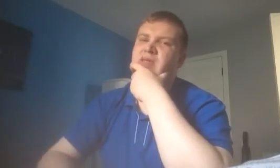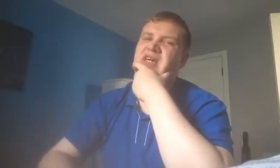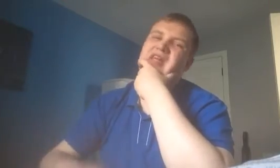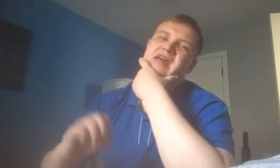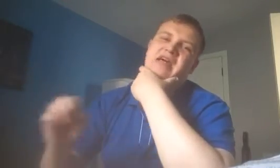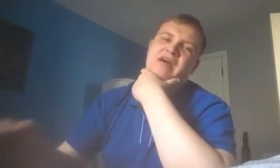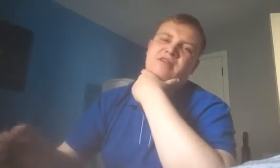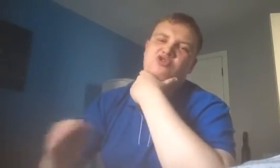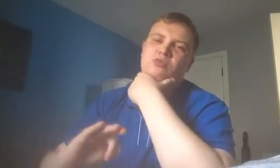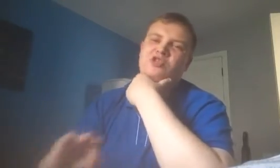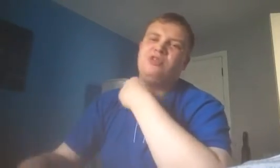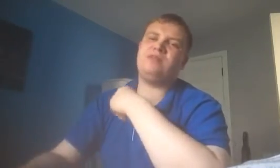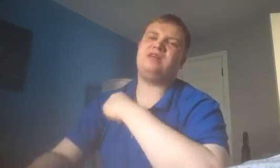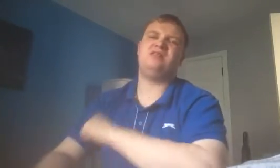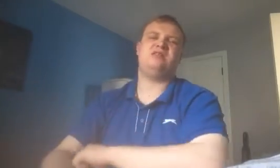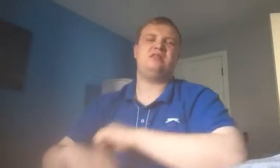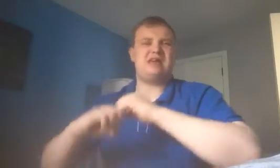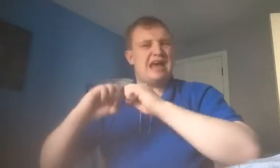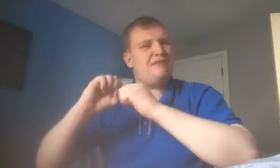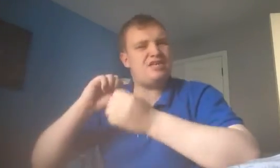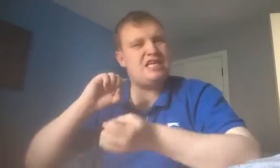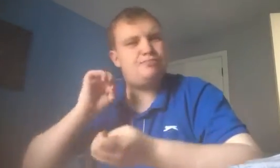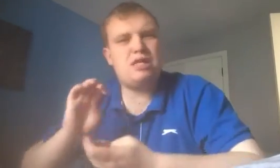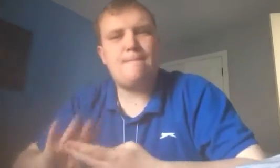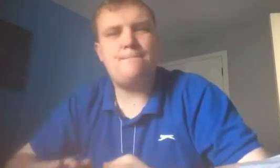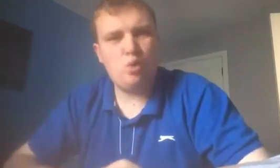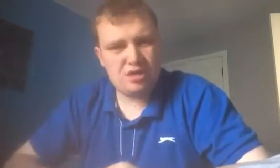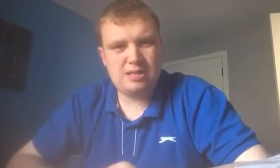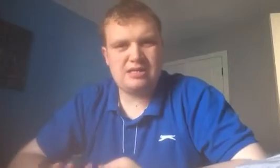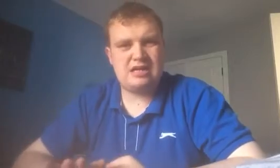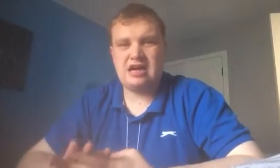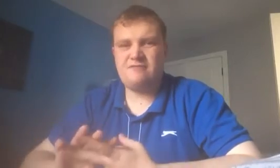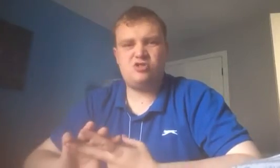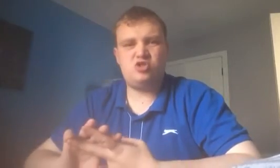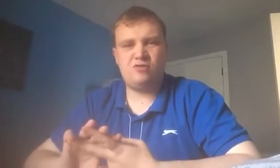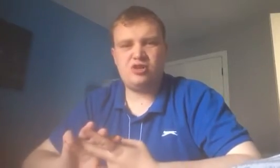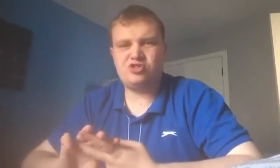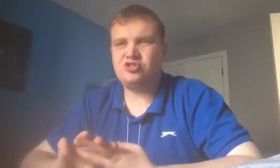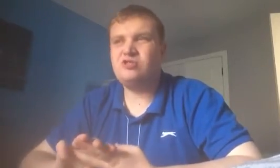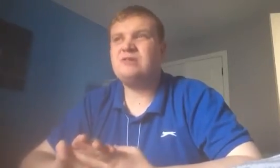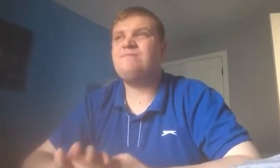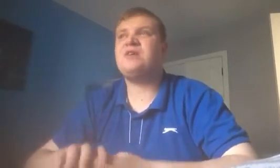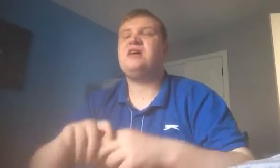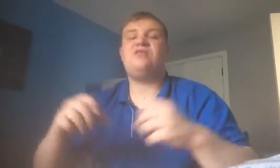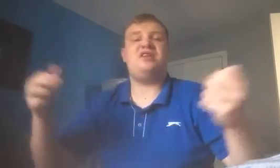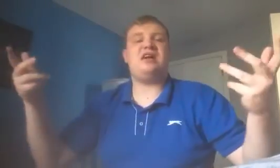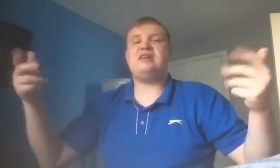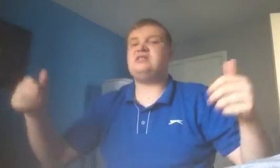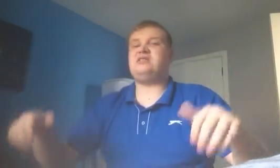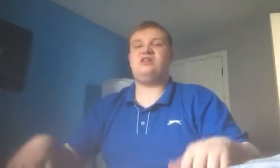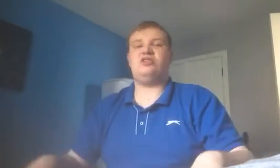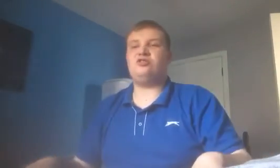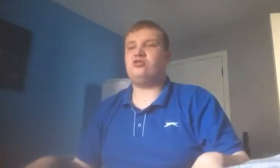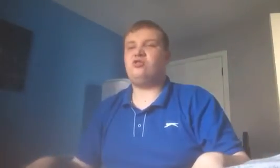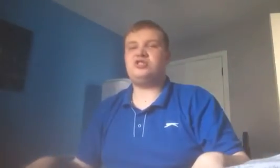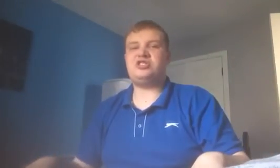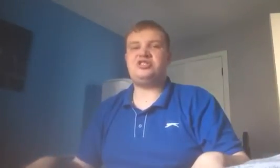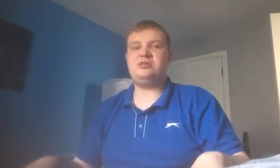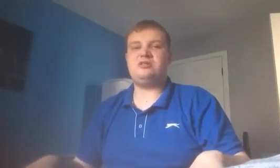are playing. If can join my Germany. If they keep playing boring. Like they have. far. General tournament. Then I can see the underdogs. Stealing